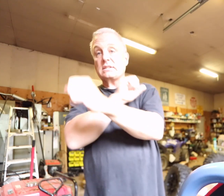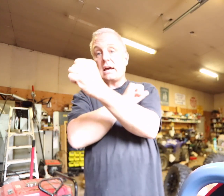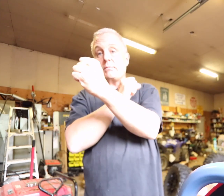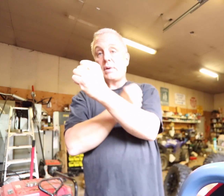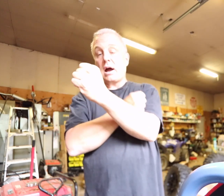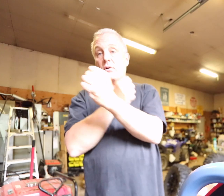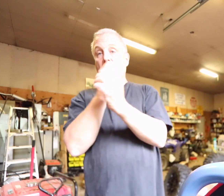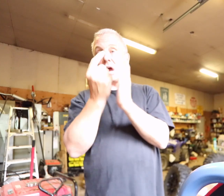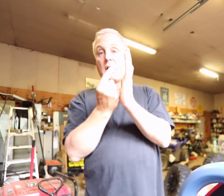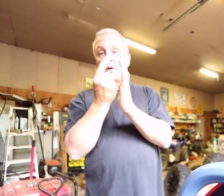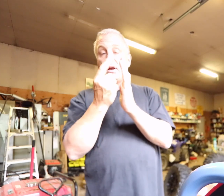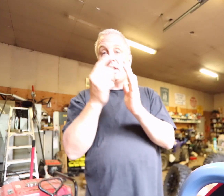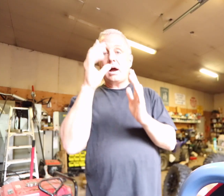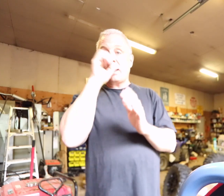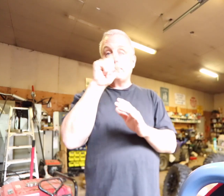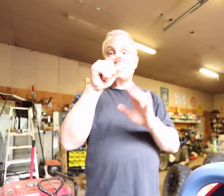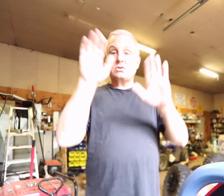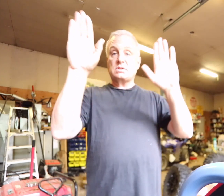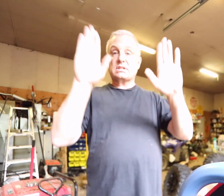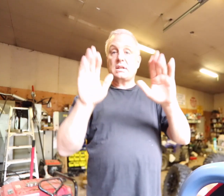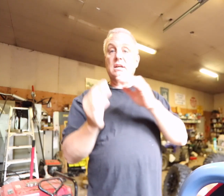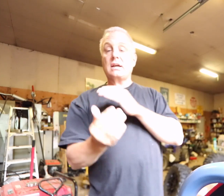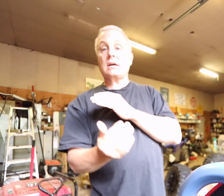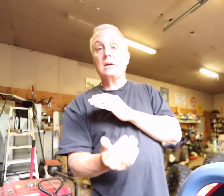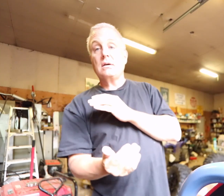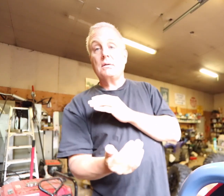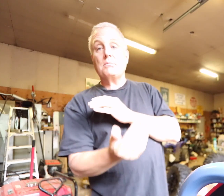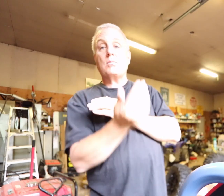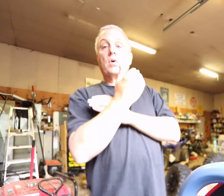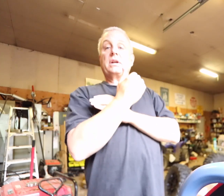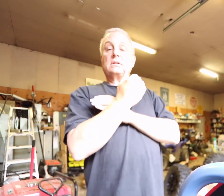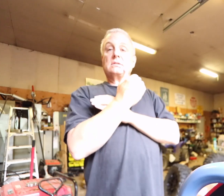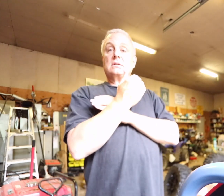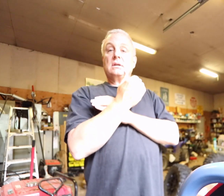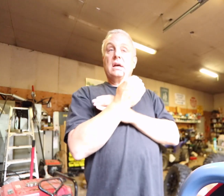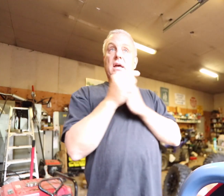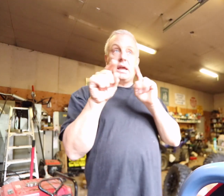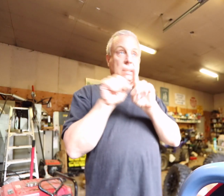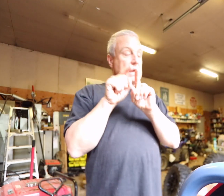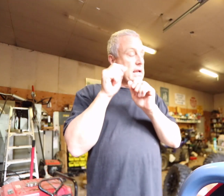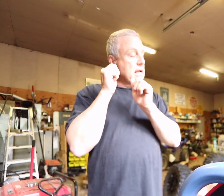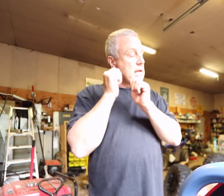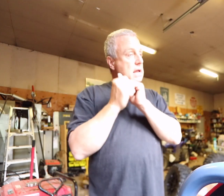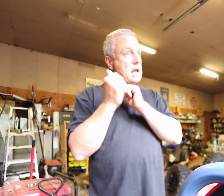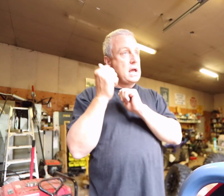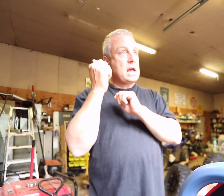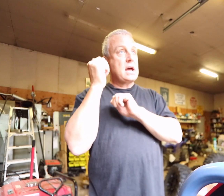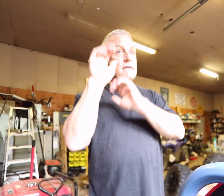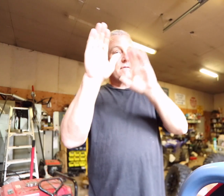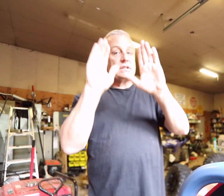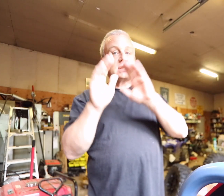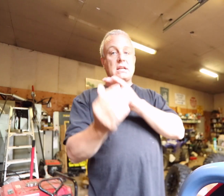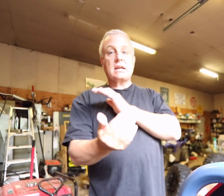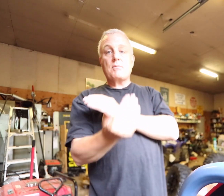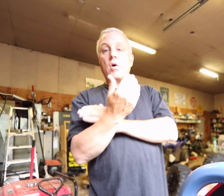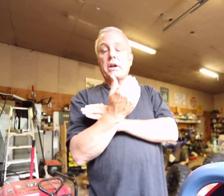at Power Hour. I miss you Sunday mornings. And like every Sunday morning,